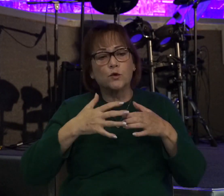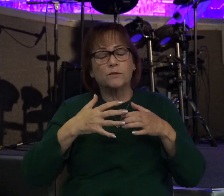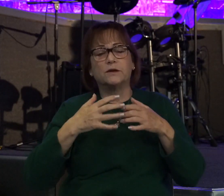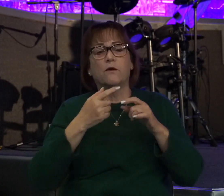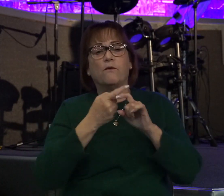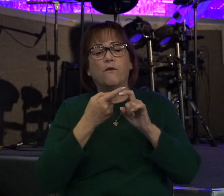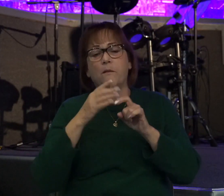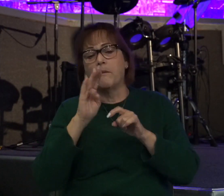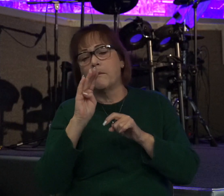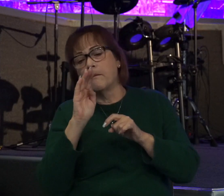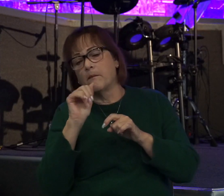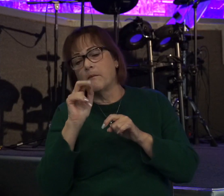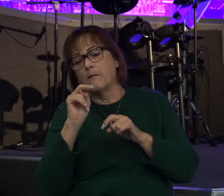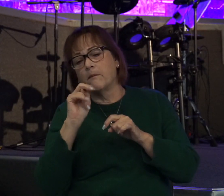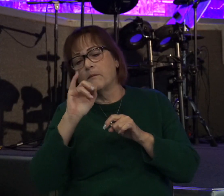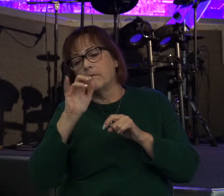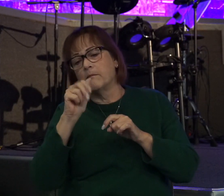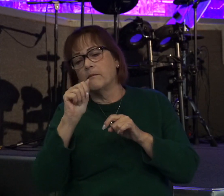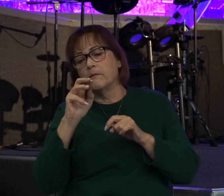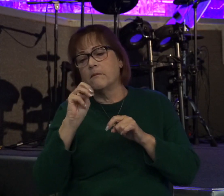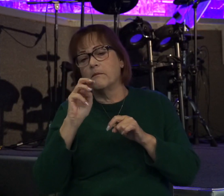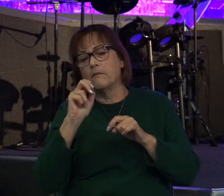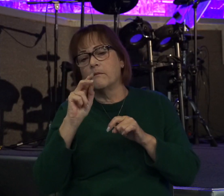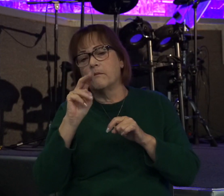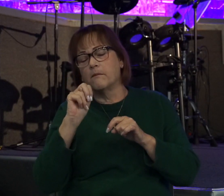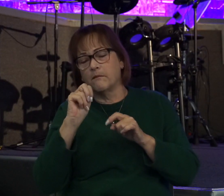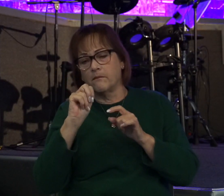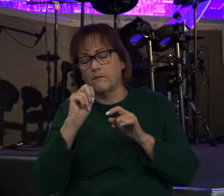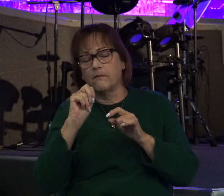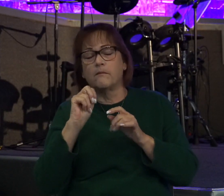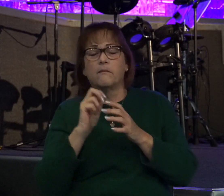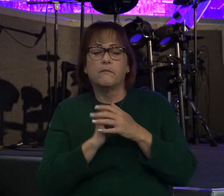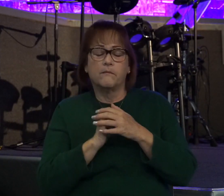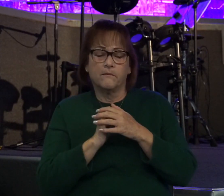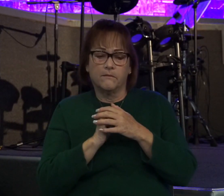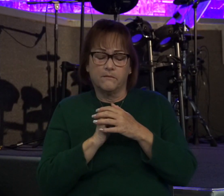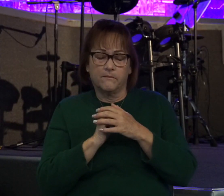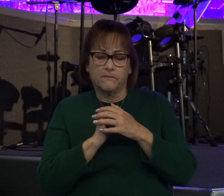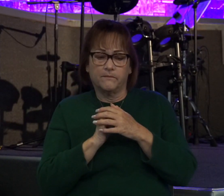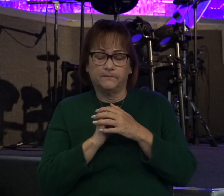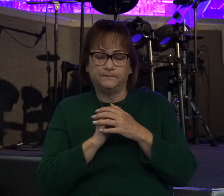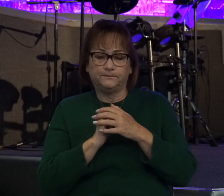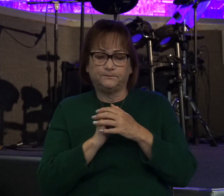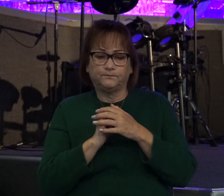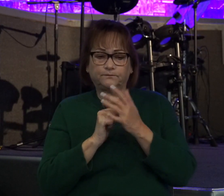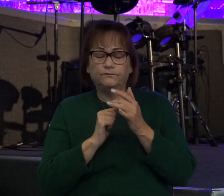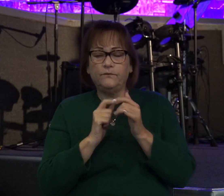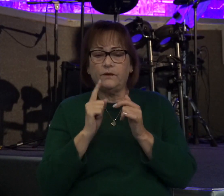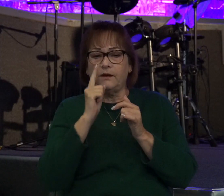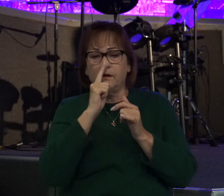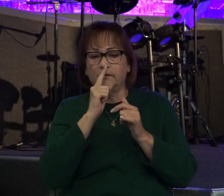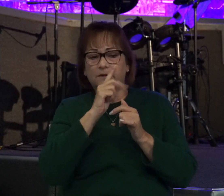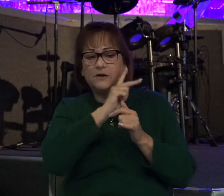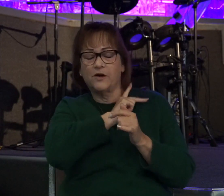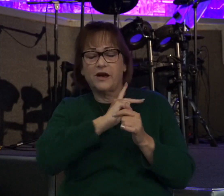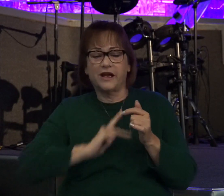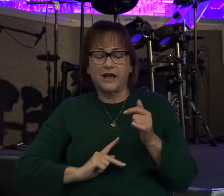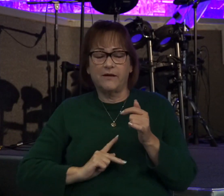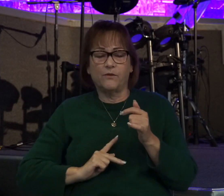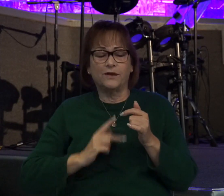They were from the same tribe as Saul and Ish-bosheth were. And as the pretender king was taking an afternoon nap, these two